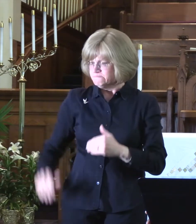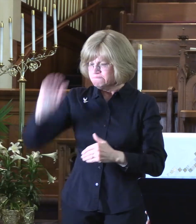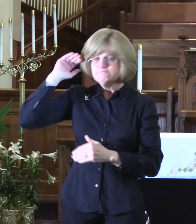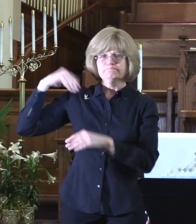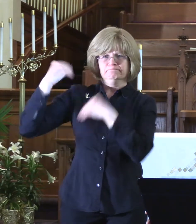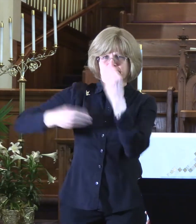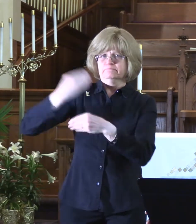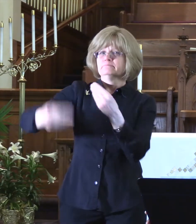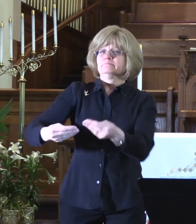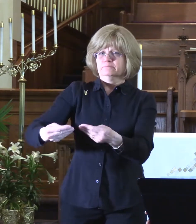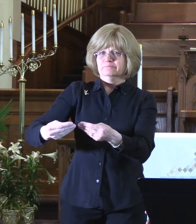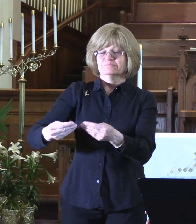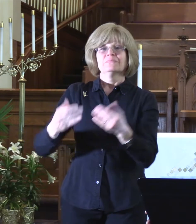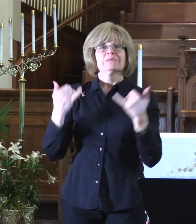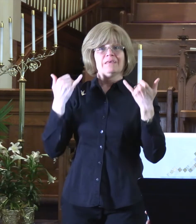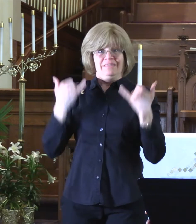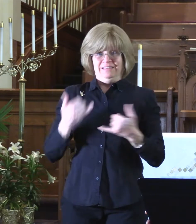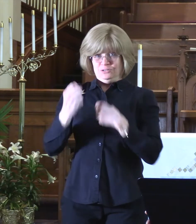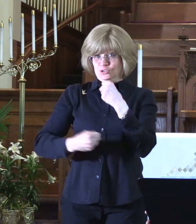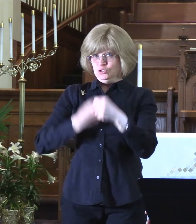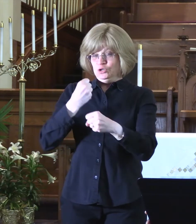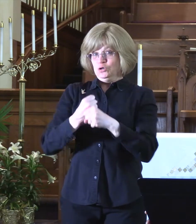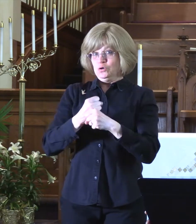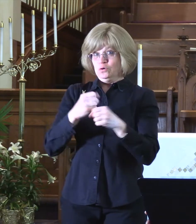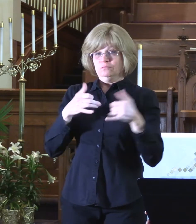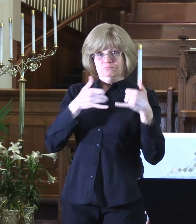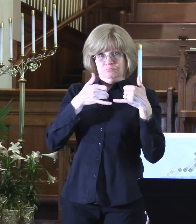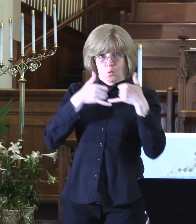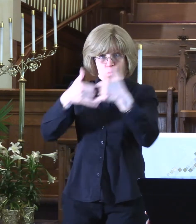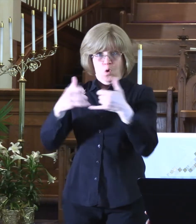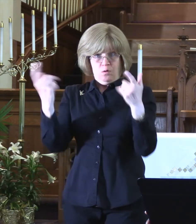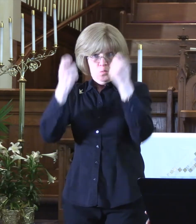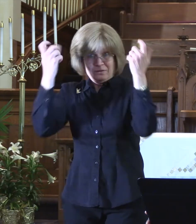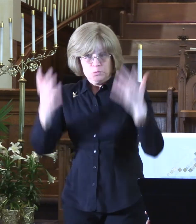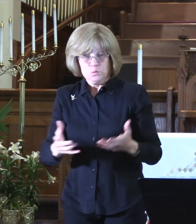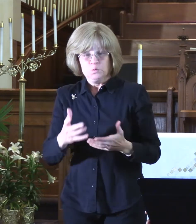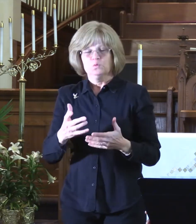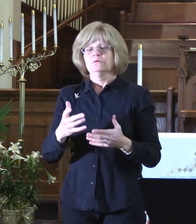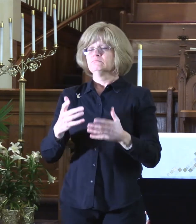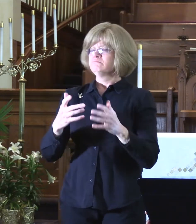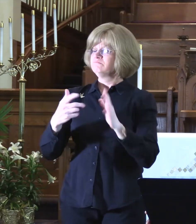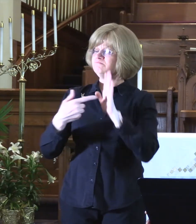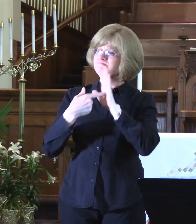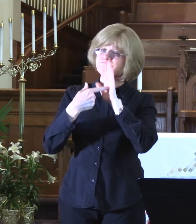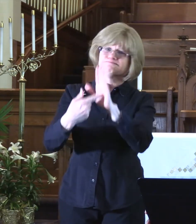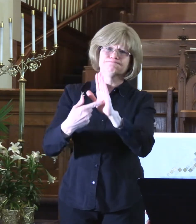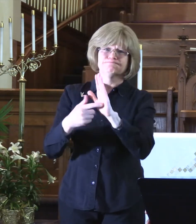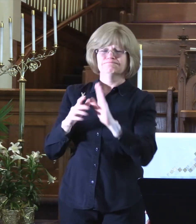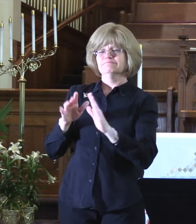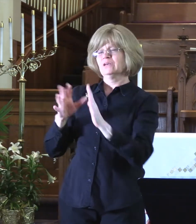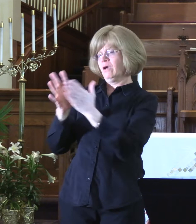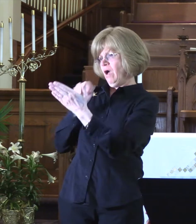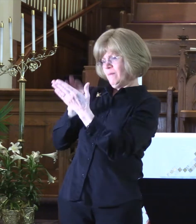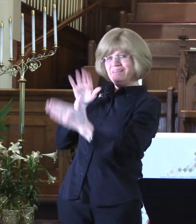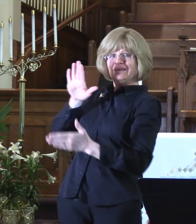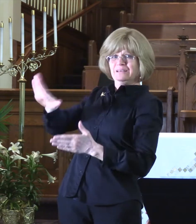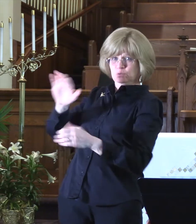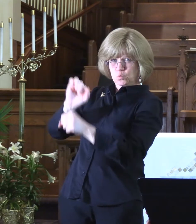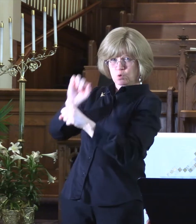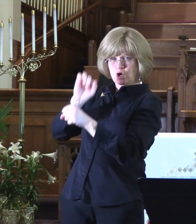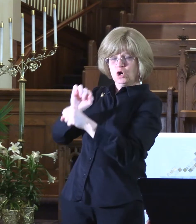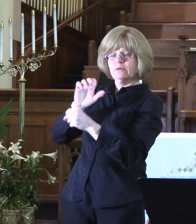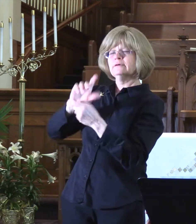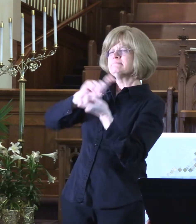This year's recipients all exemplify the work of Harry Denman and the